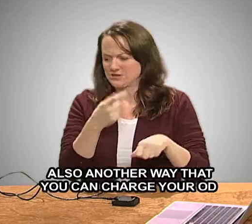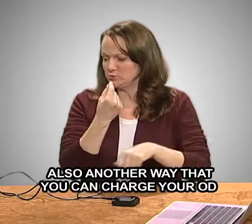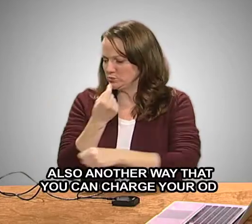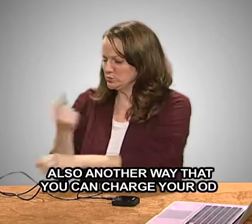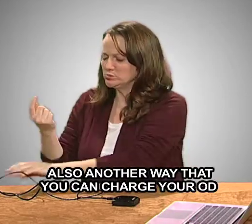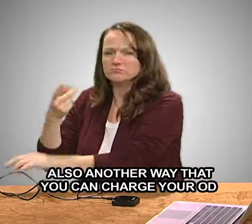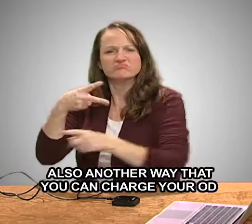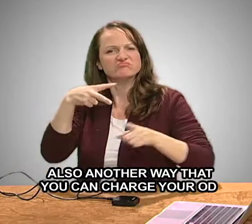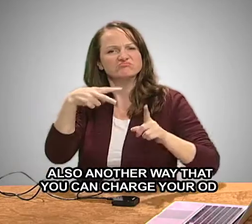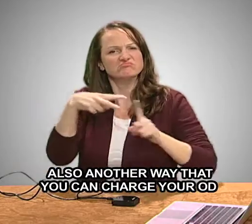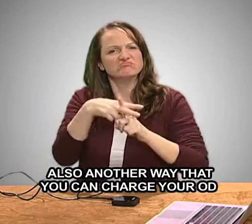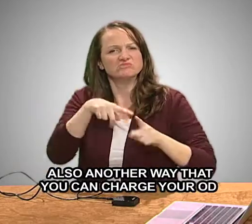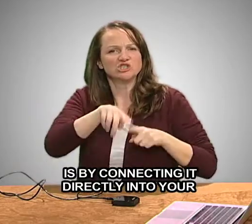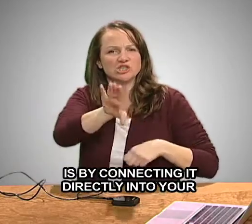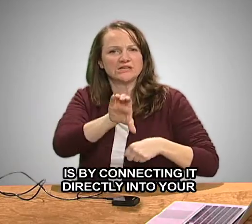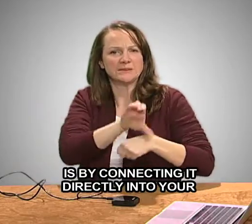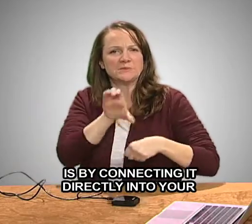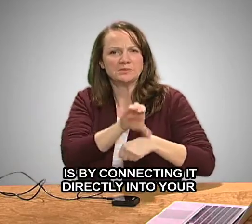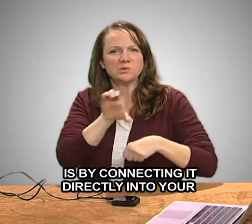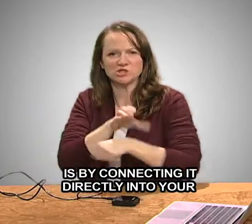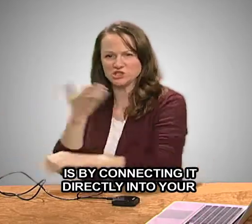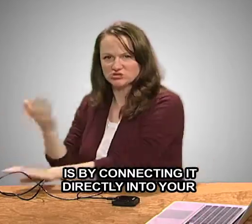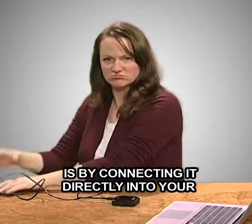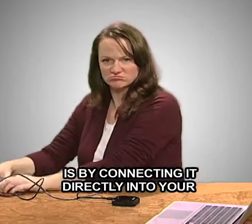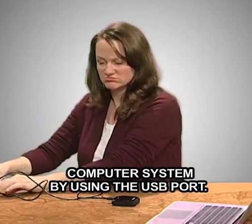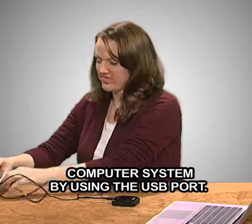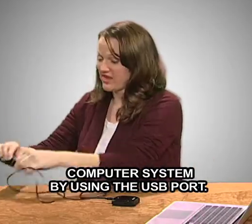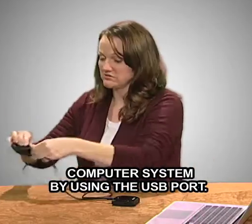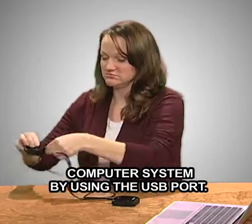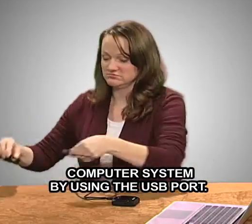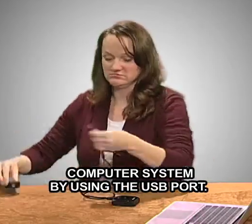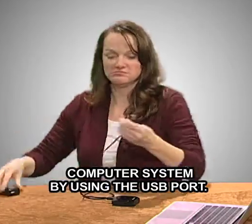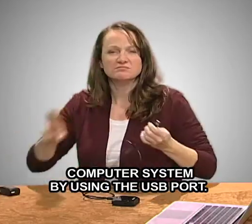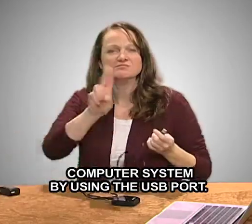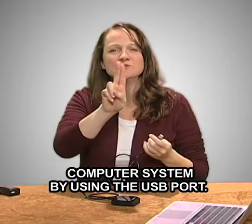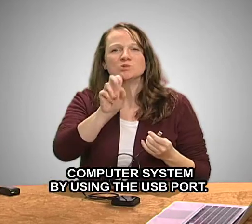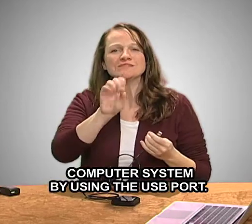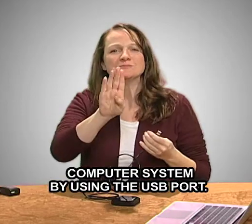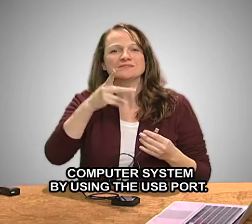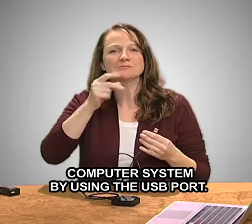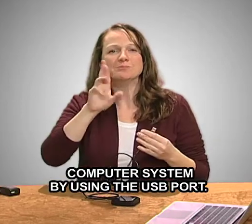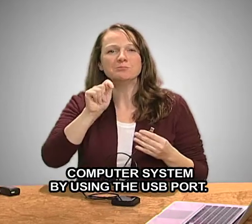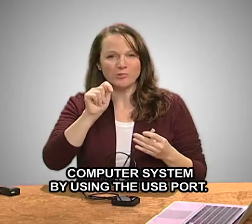Also, another way that you can charge your OD is by connecting it directly into your computer system by using the USB port.